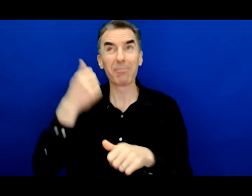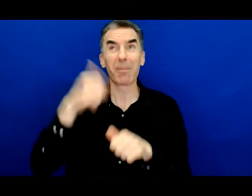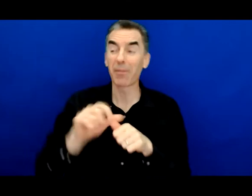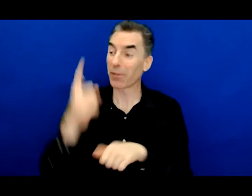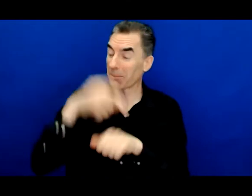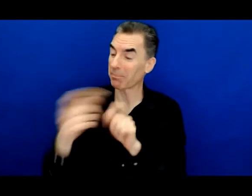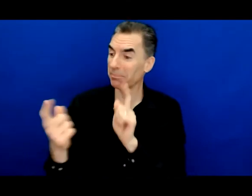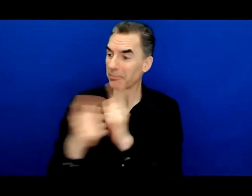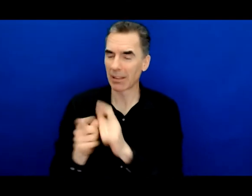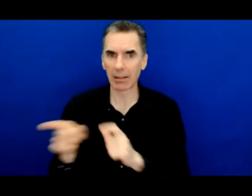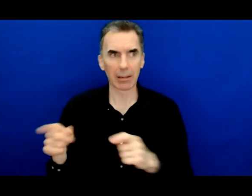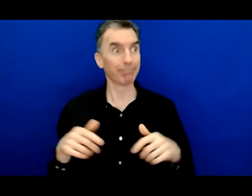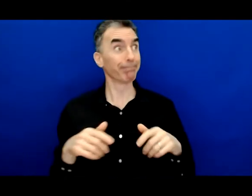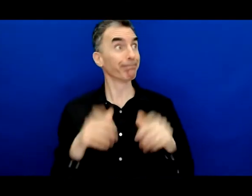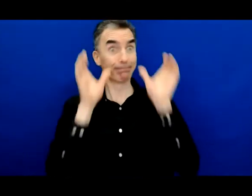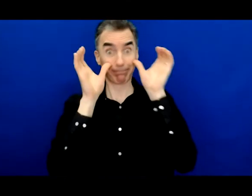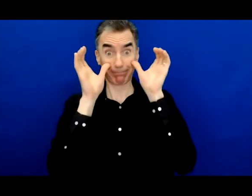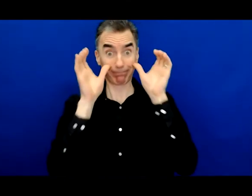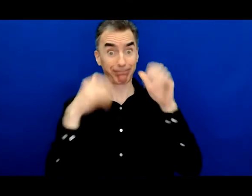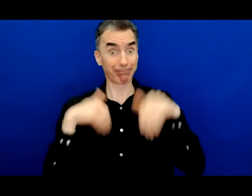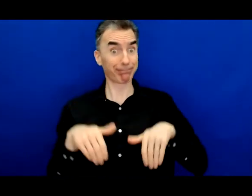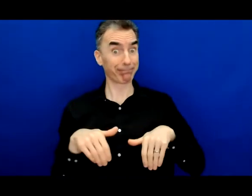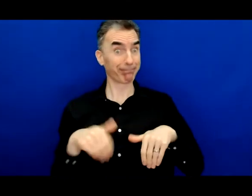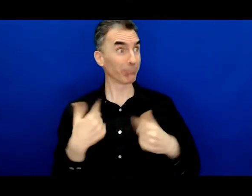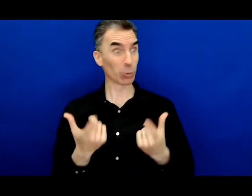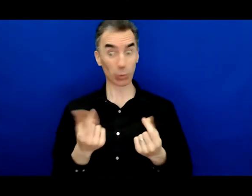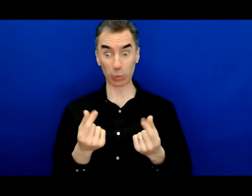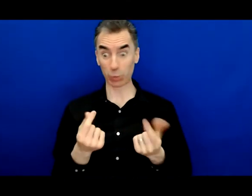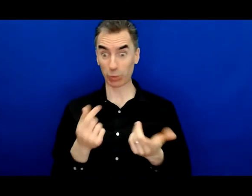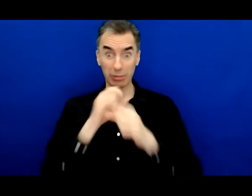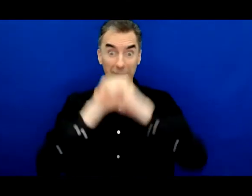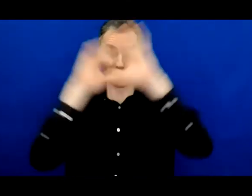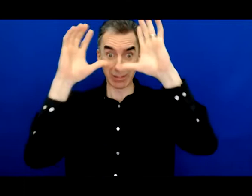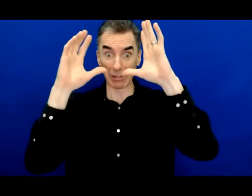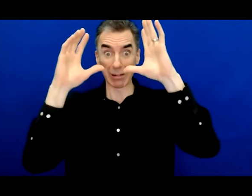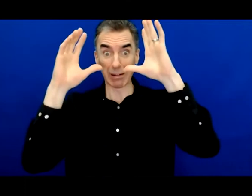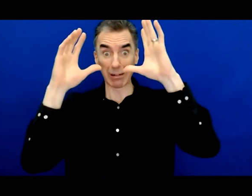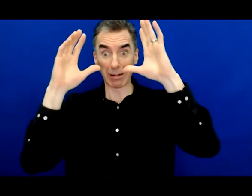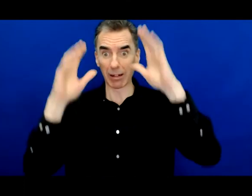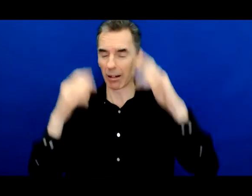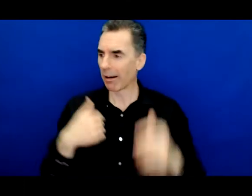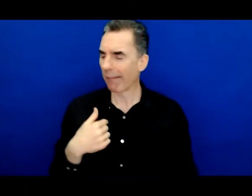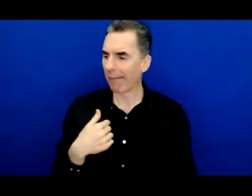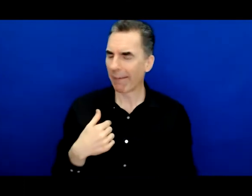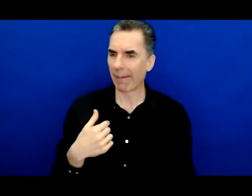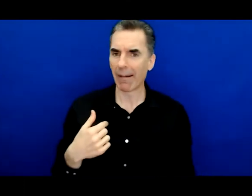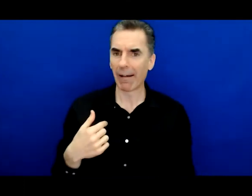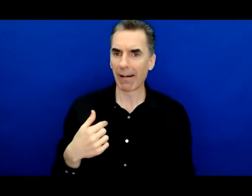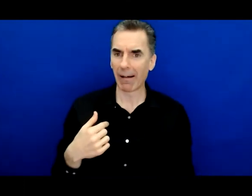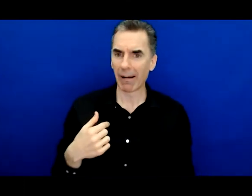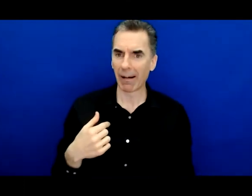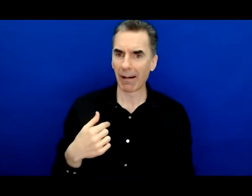didn't have the resources barely had the idea fully formulated I'm a big believer in leaping and building the wings on your way down